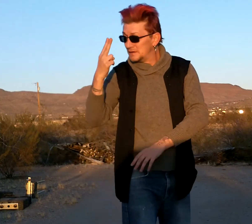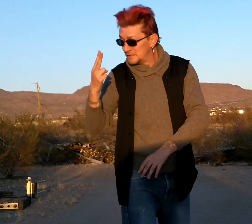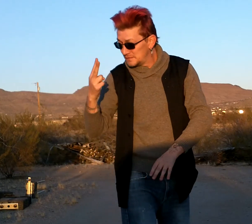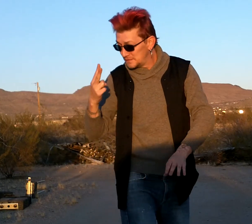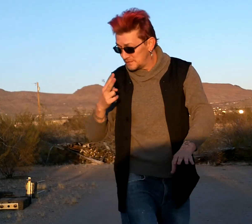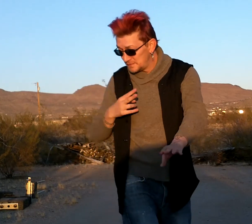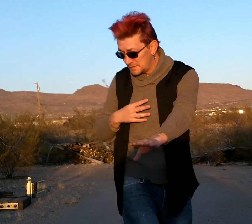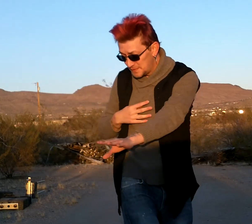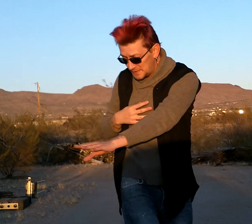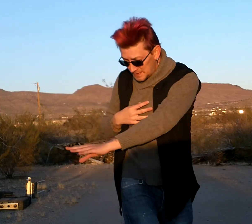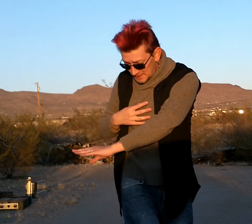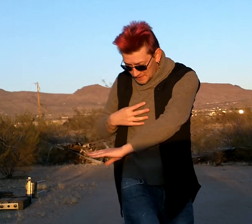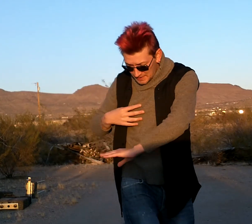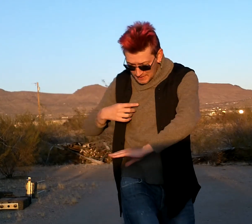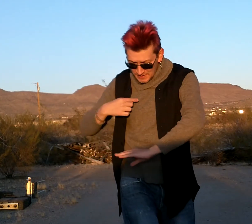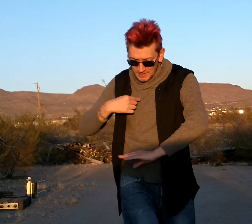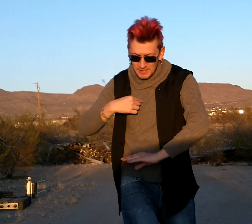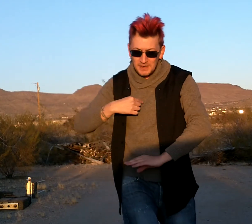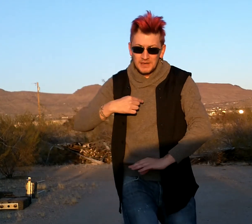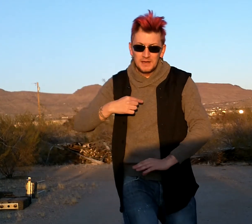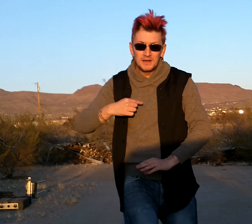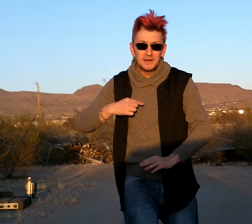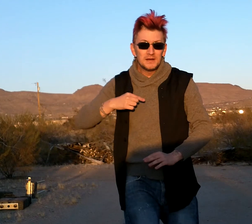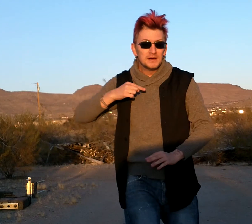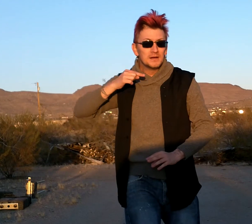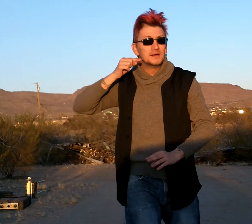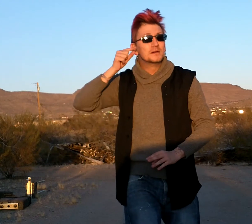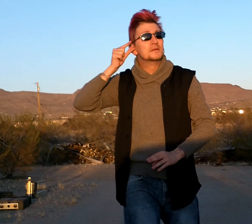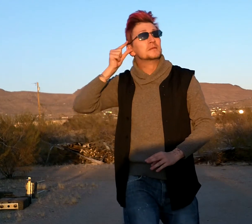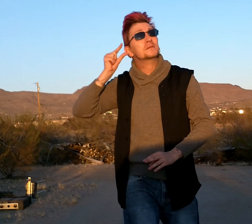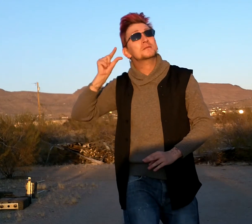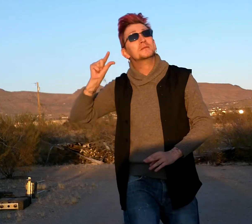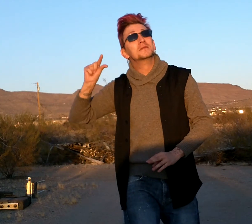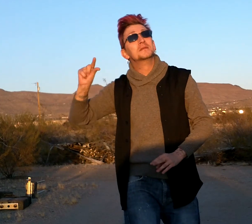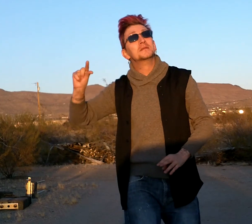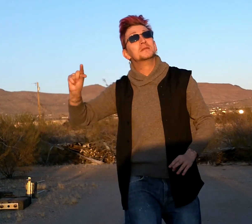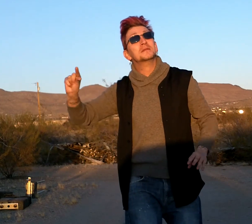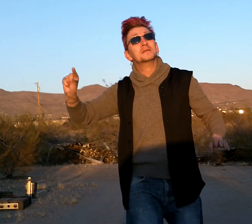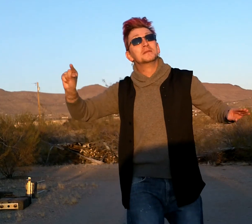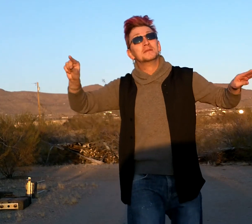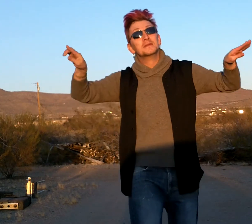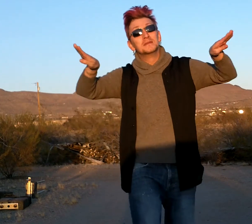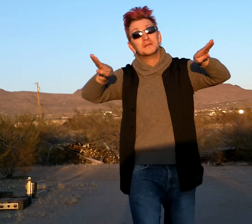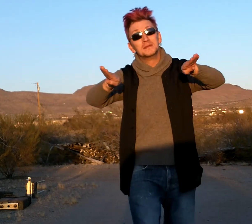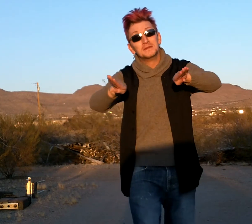me, the golden valley.